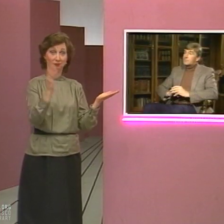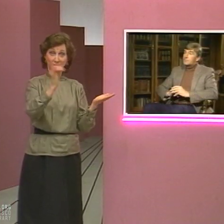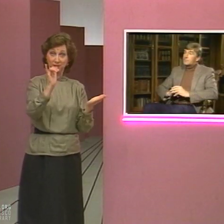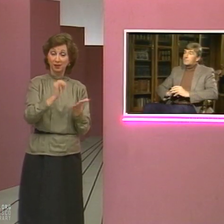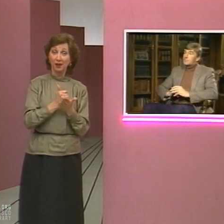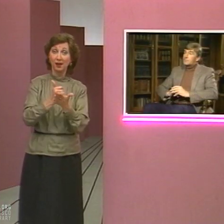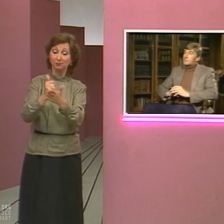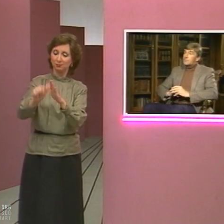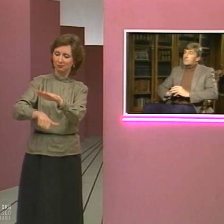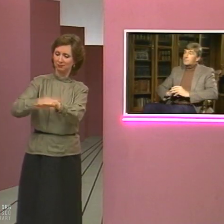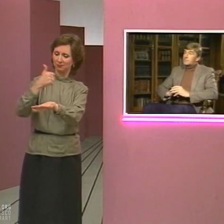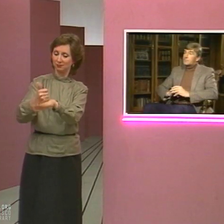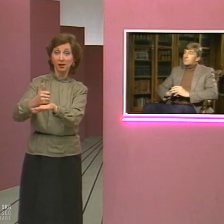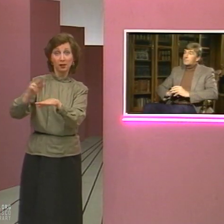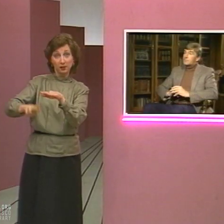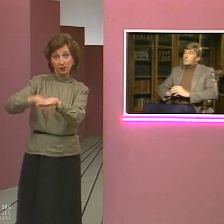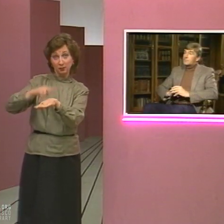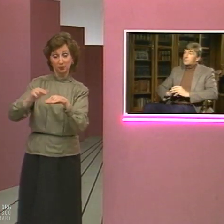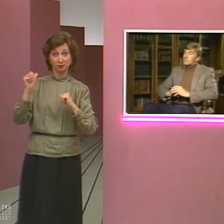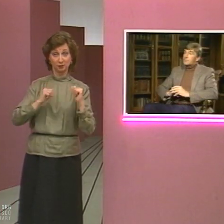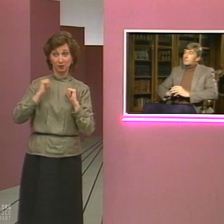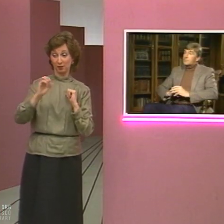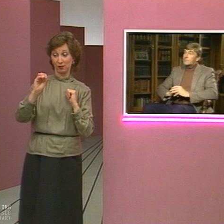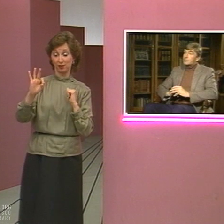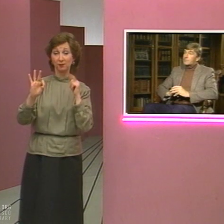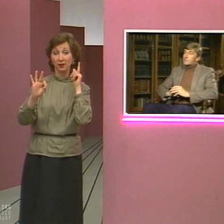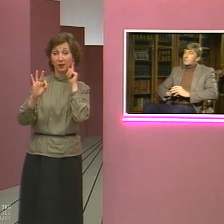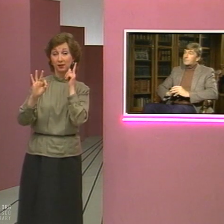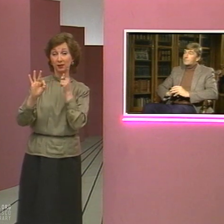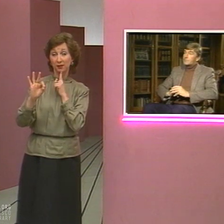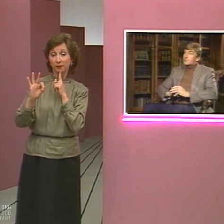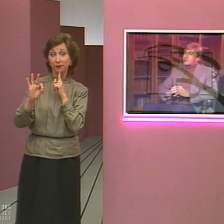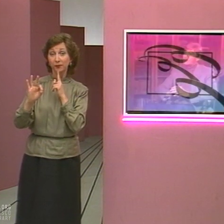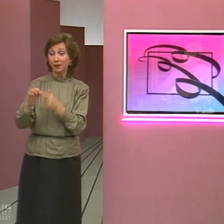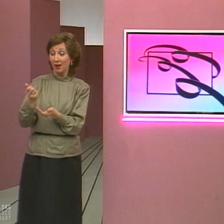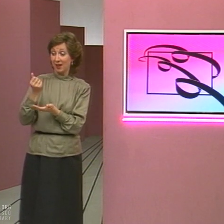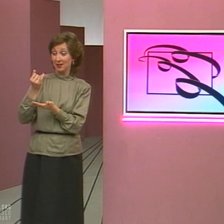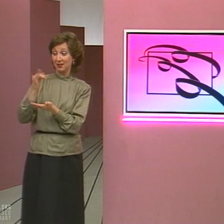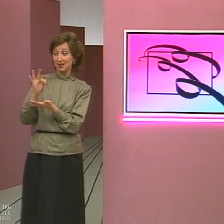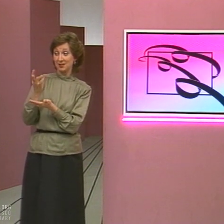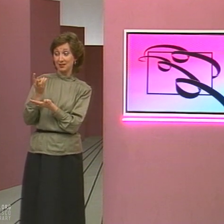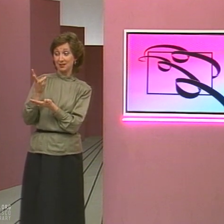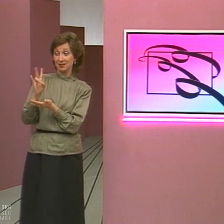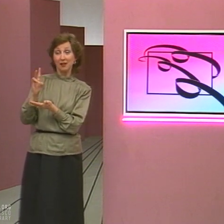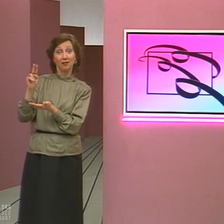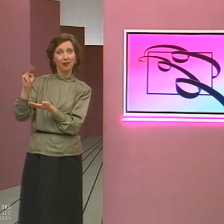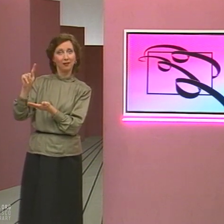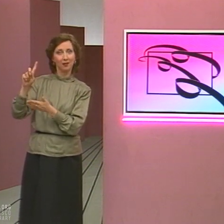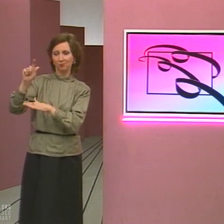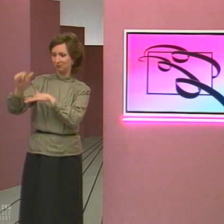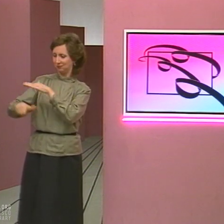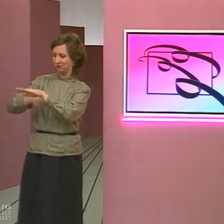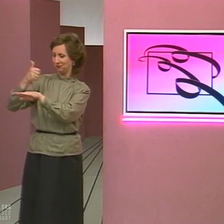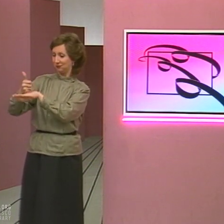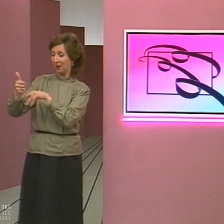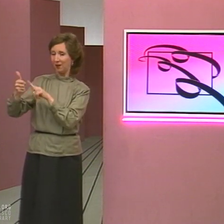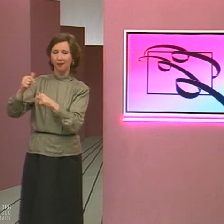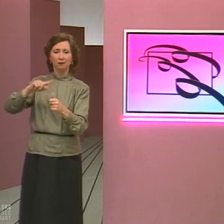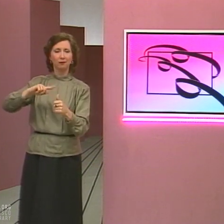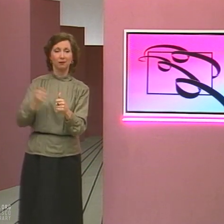In addition to his other accomplishments, Gilbert Eastman was a founding member of the National Theatre of the Deaf, also known as